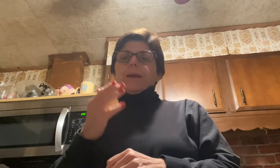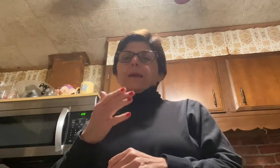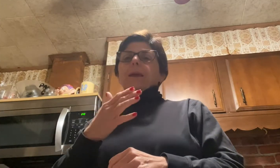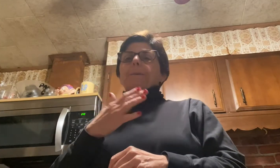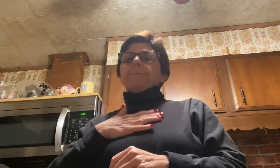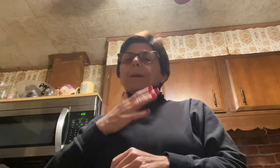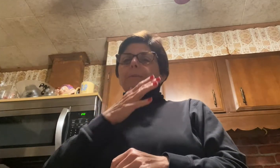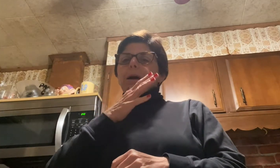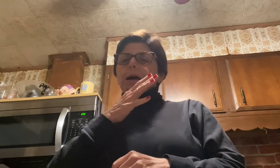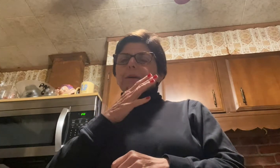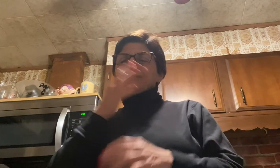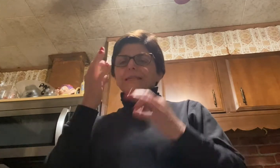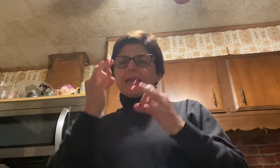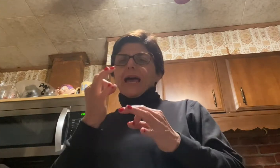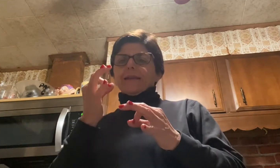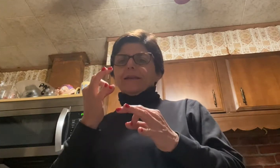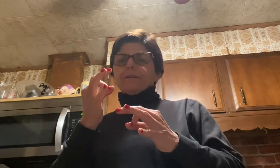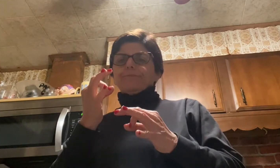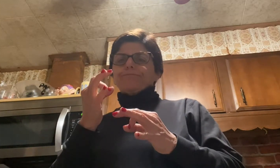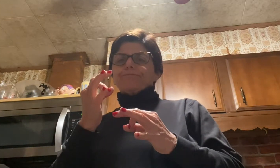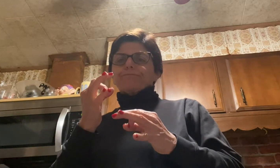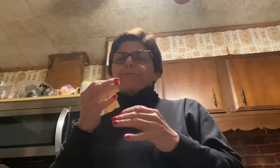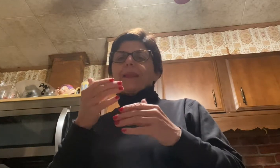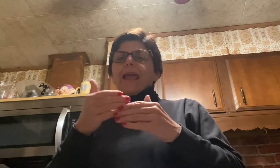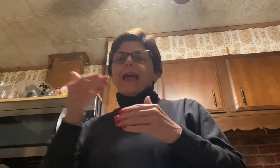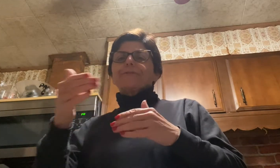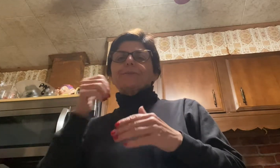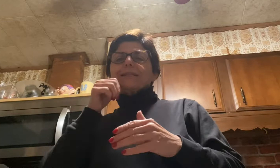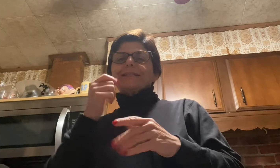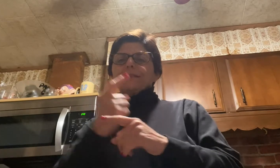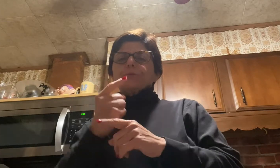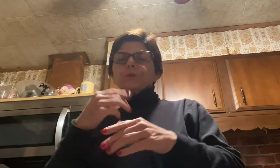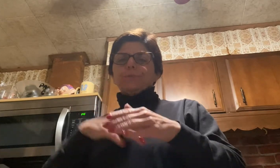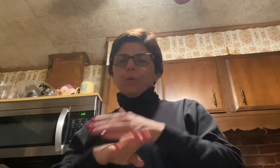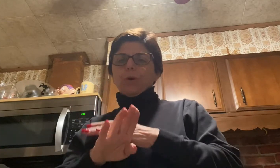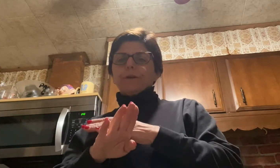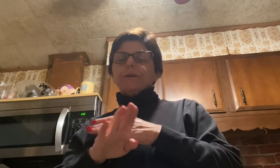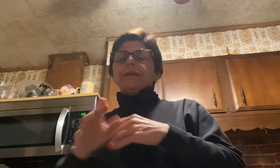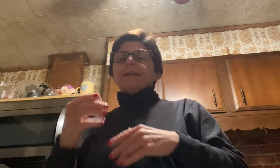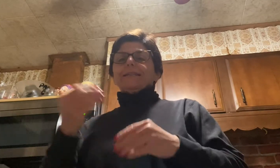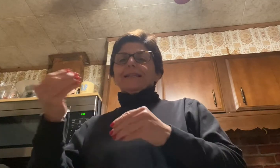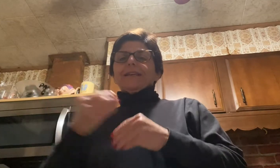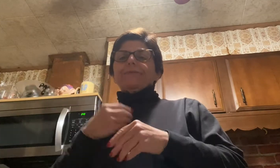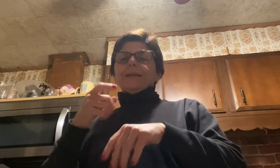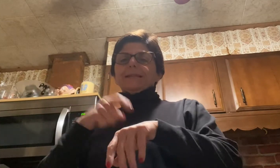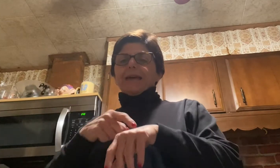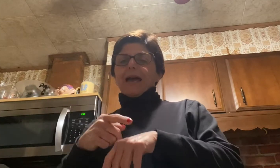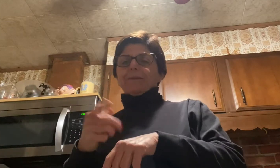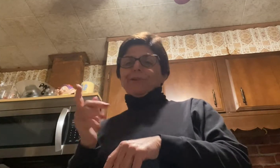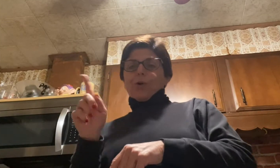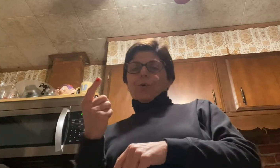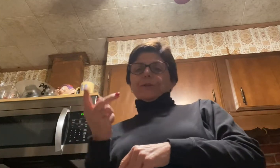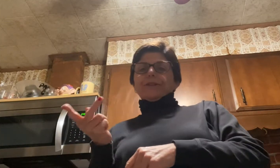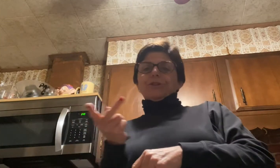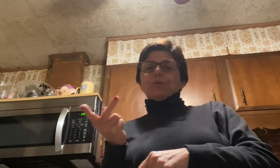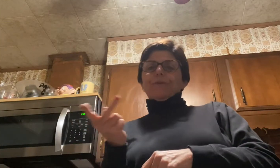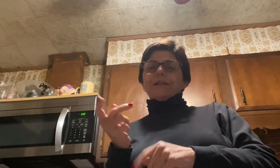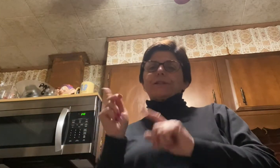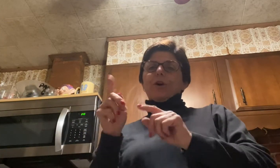My mom decided, after my sister was born, to give me time, only the two of us going